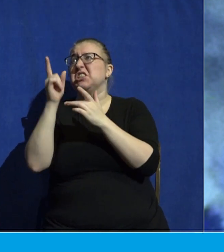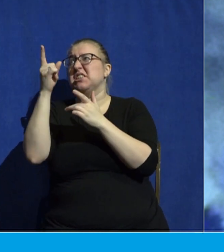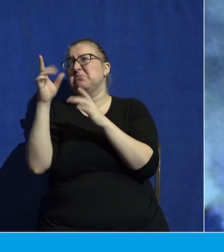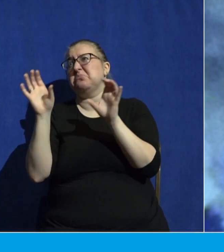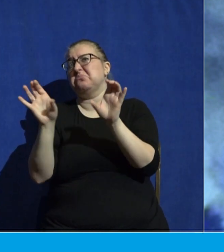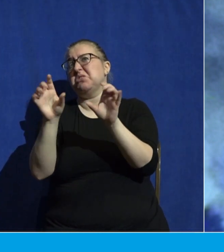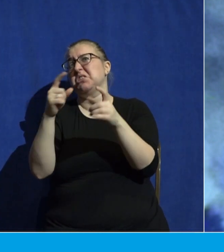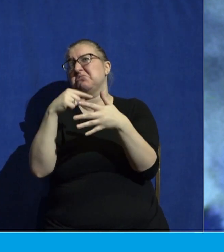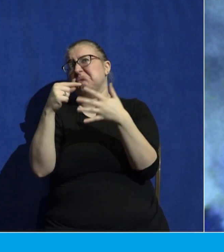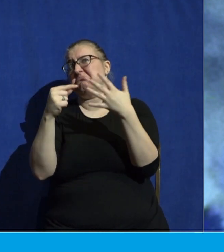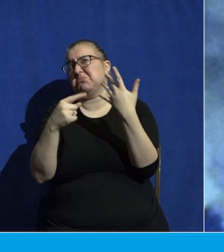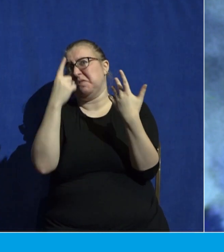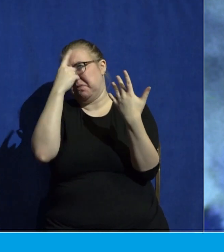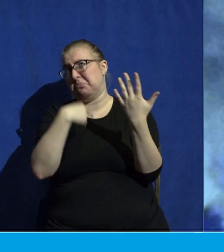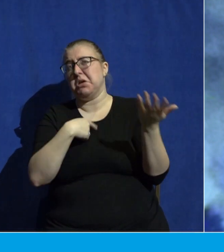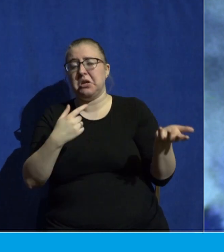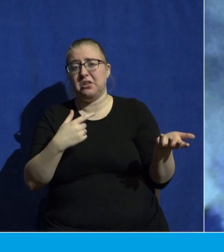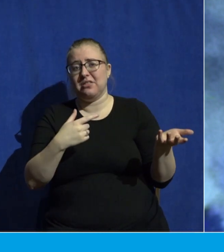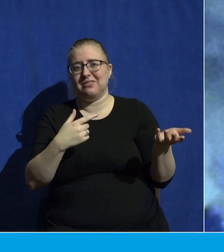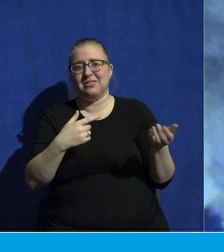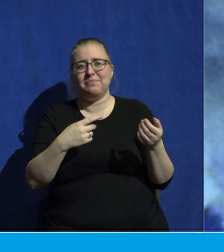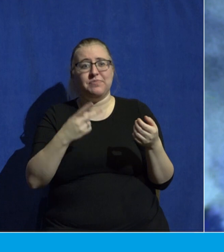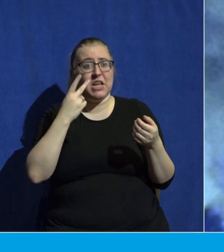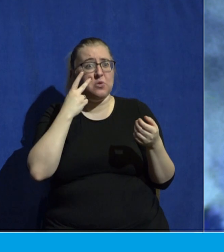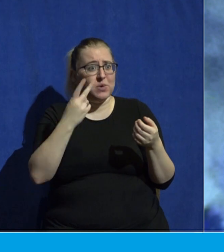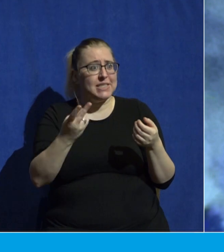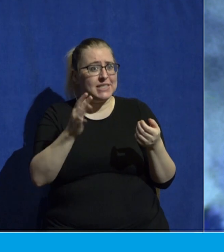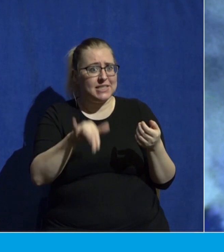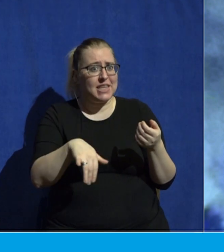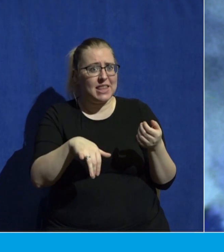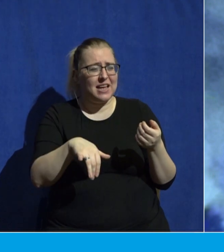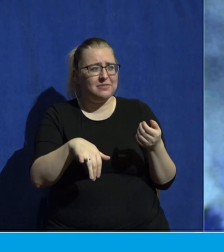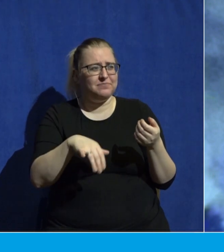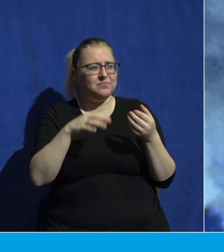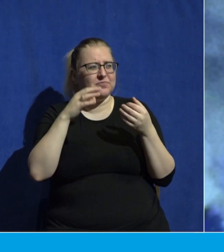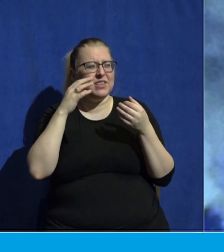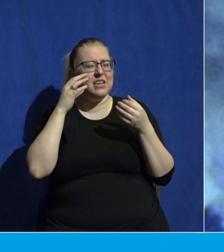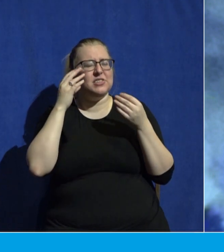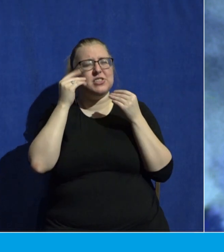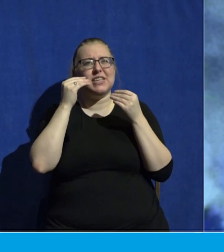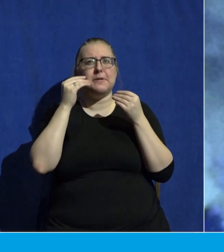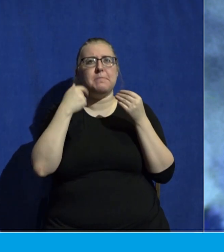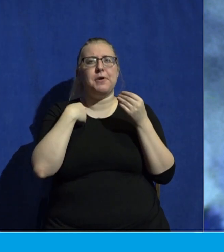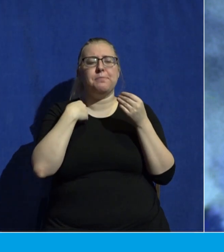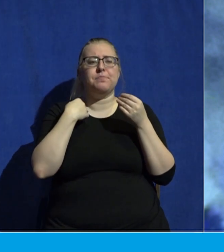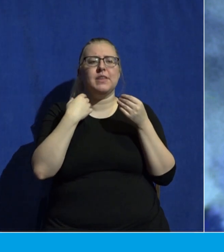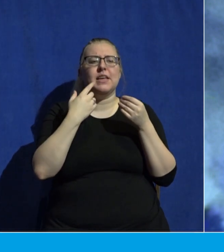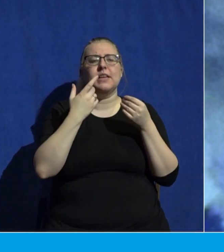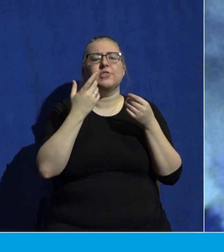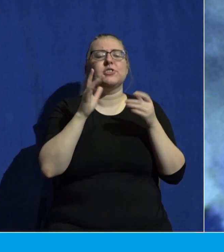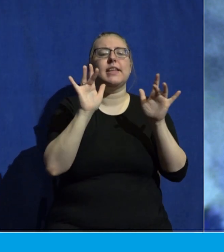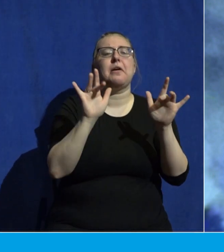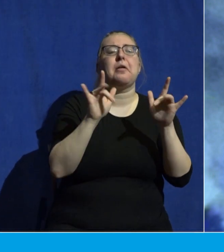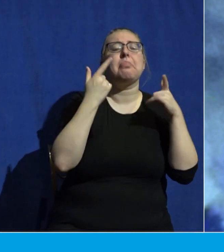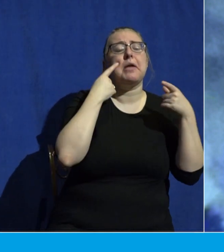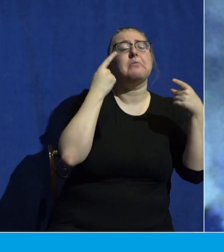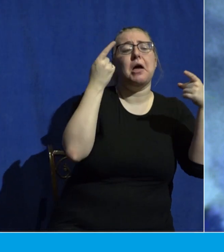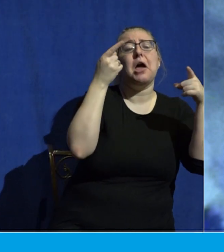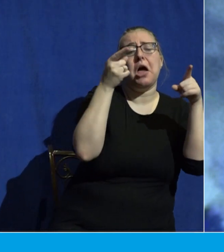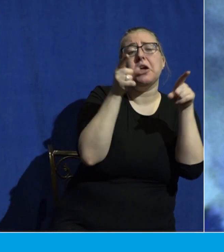And we're seeing this in John chapter 3, 16. Just think about, just plug that in. Mild agreement with Jesus. For this infinitely great and